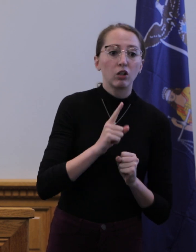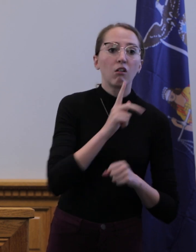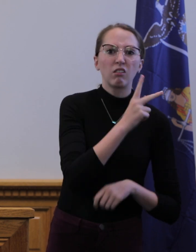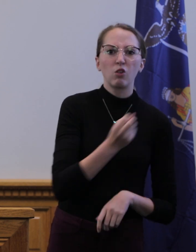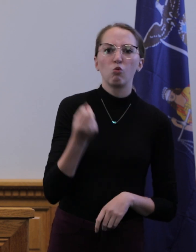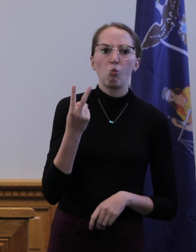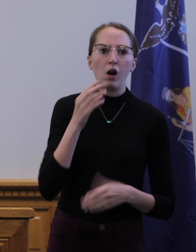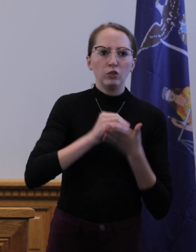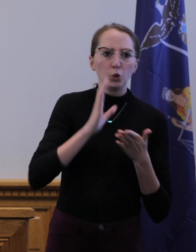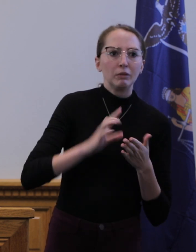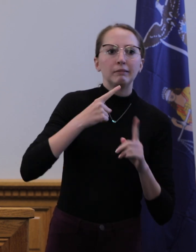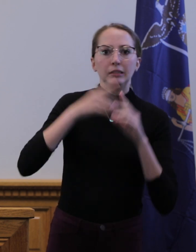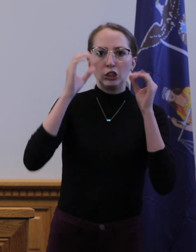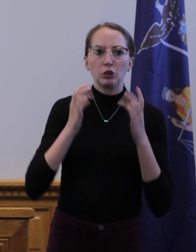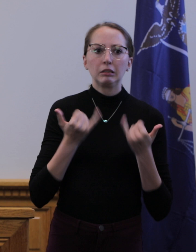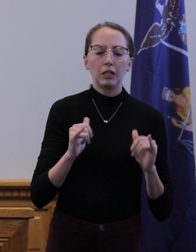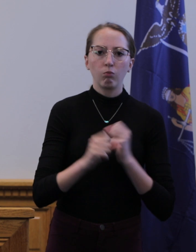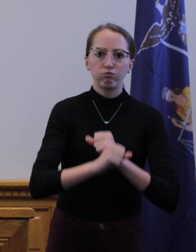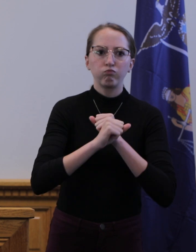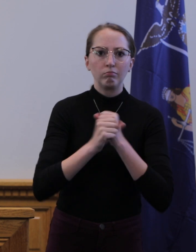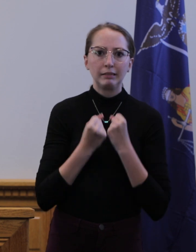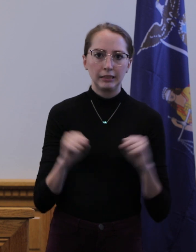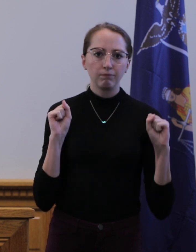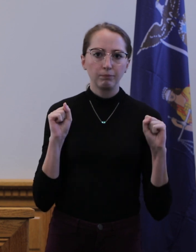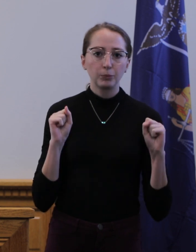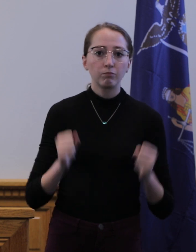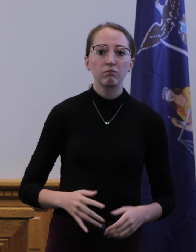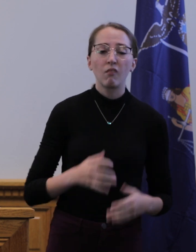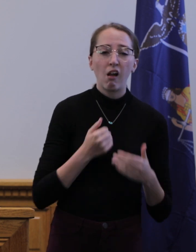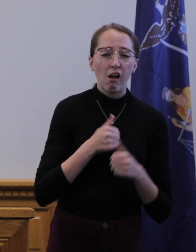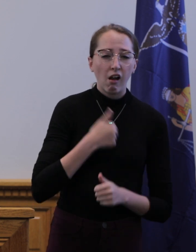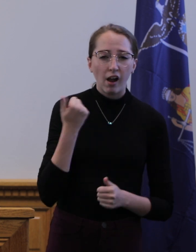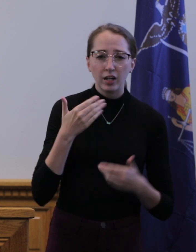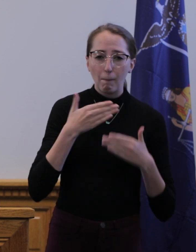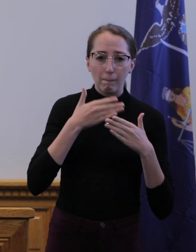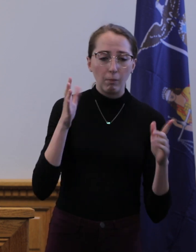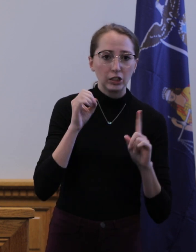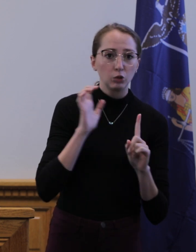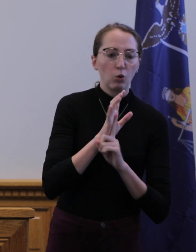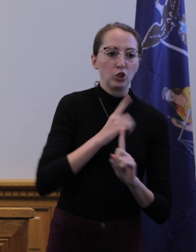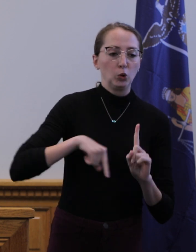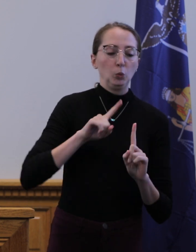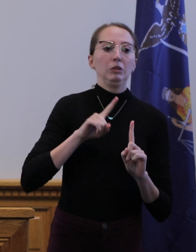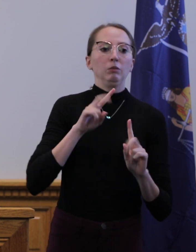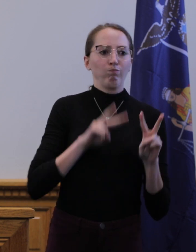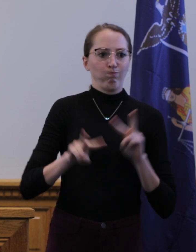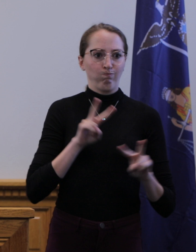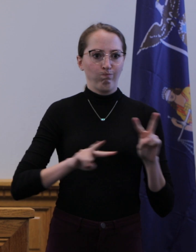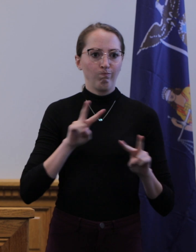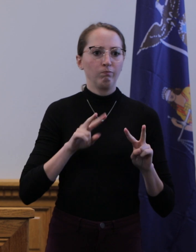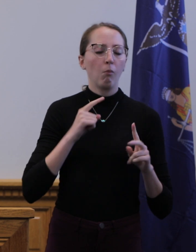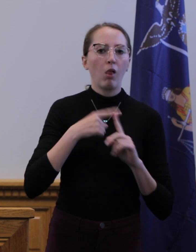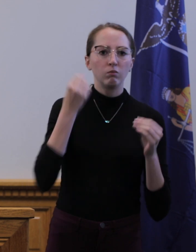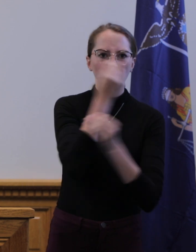K through 12. We are assessing any possible public exposures to inform the public as quickly as we can. It's